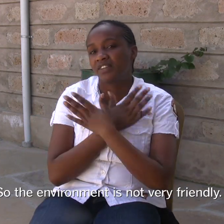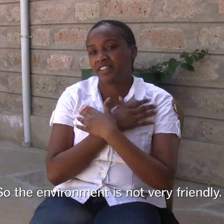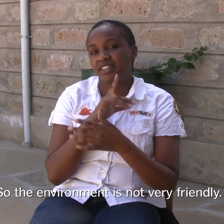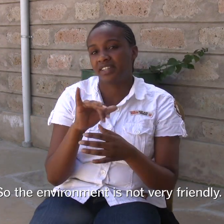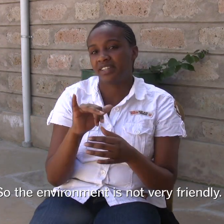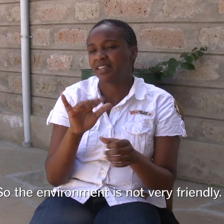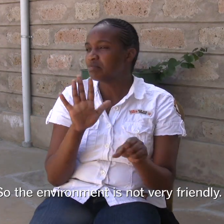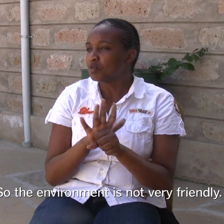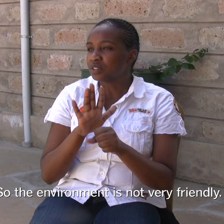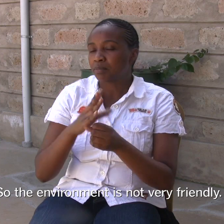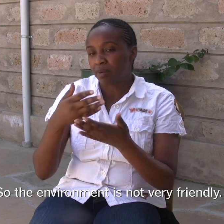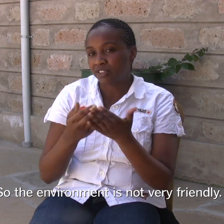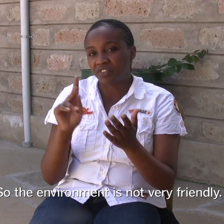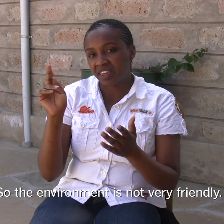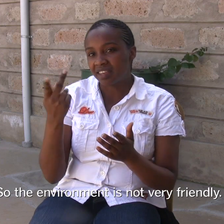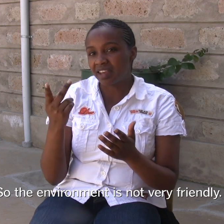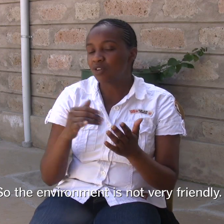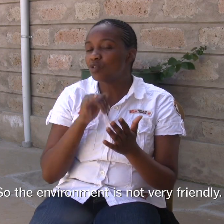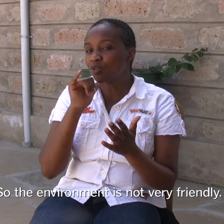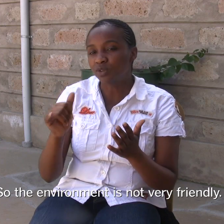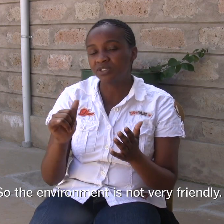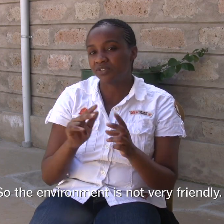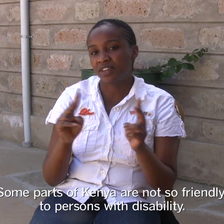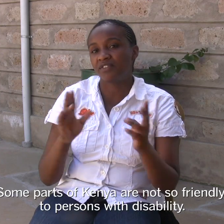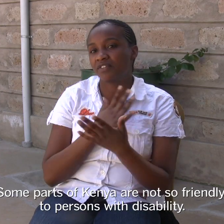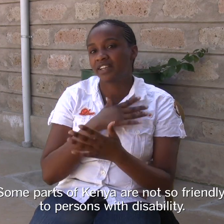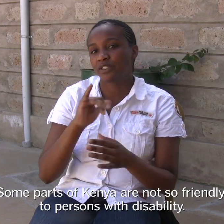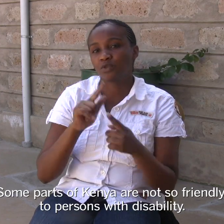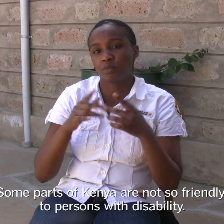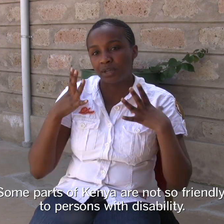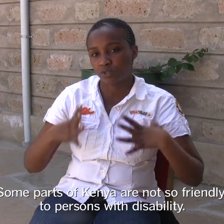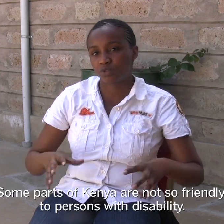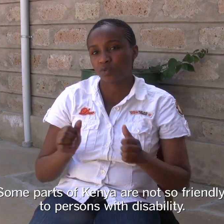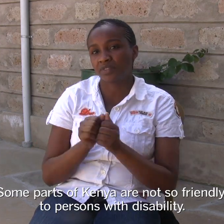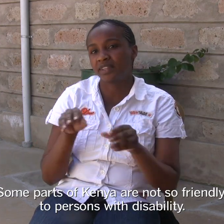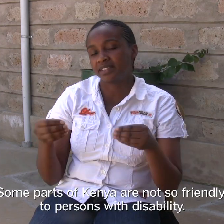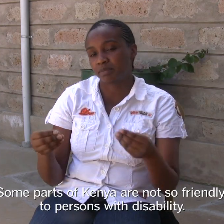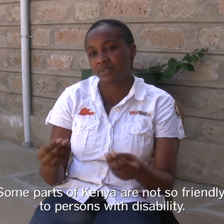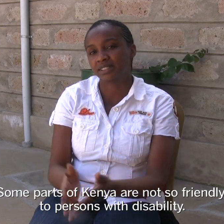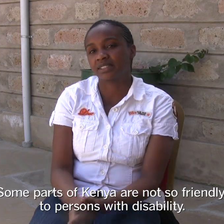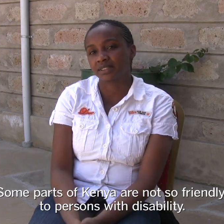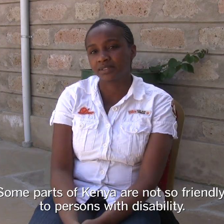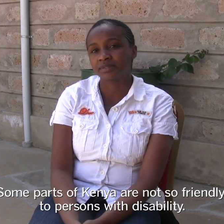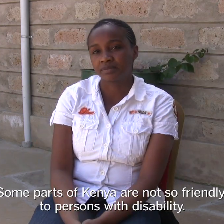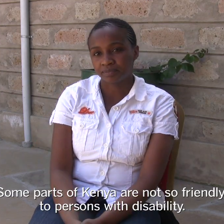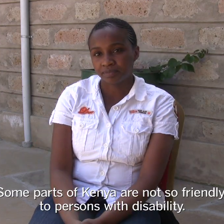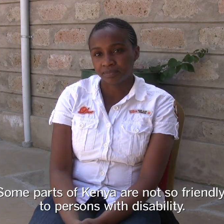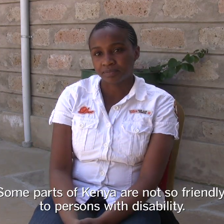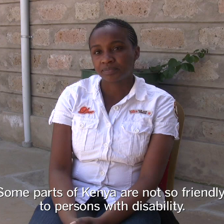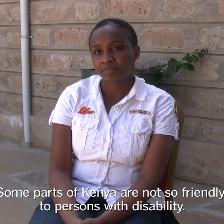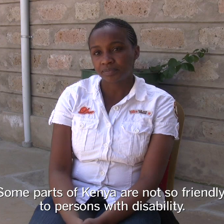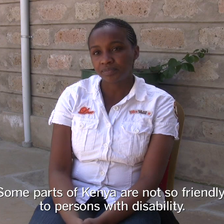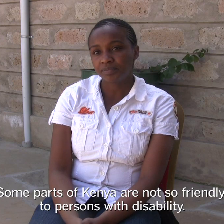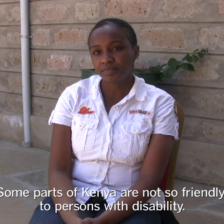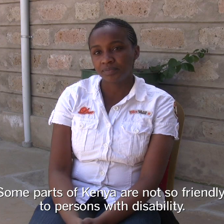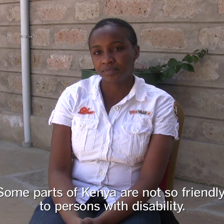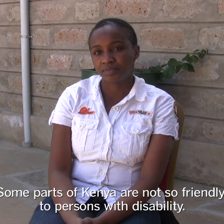environment is not very friendly, because some parts of Kenya are not so friendly to persons with disabilities.